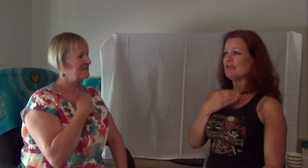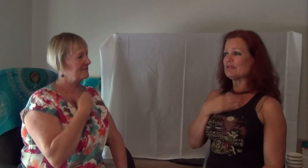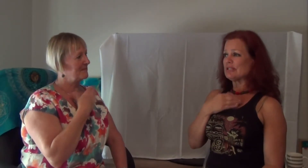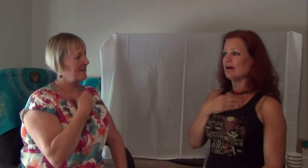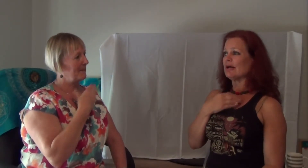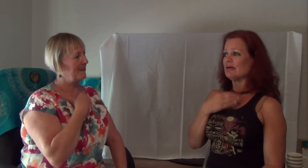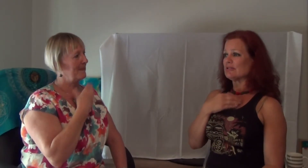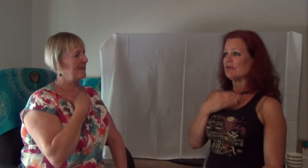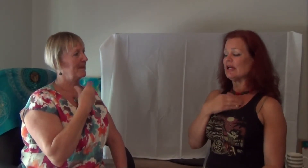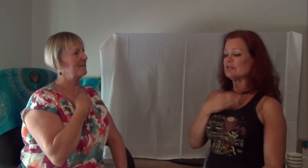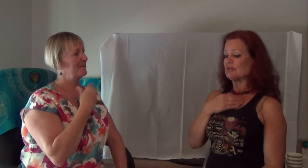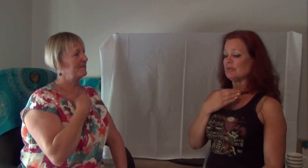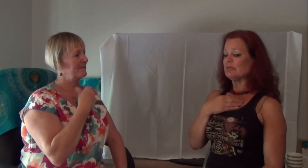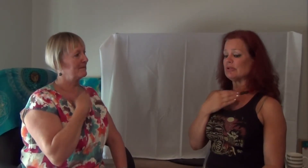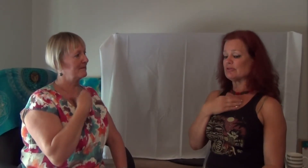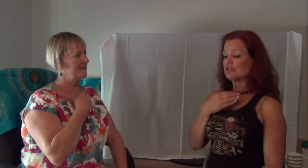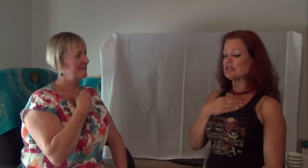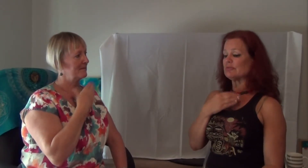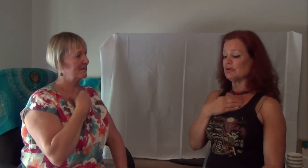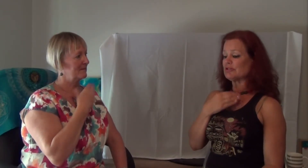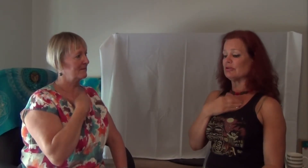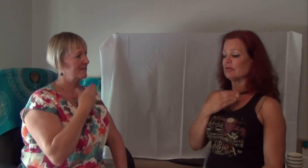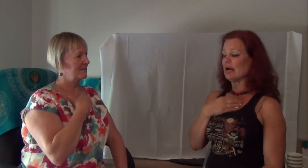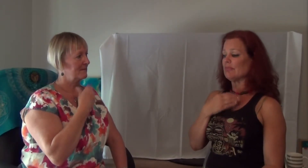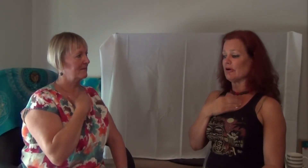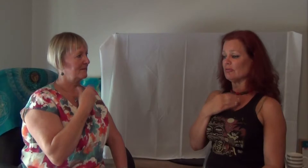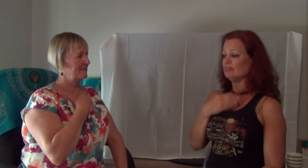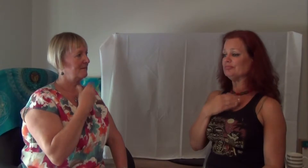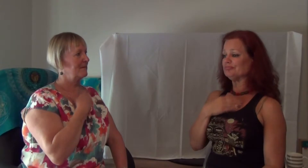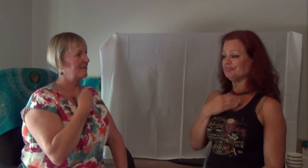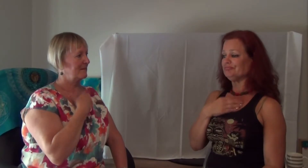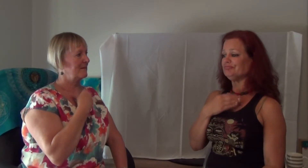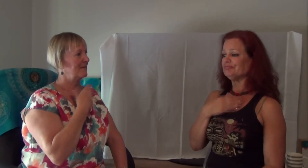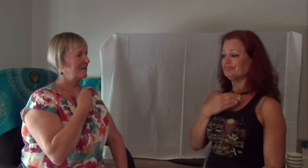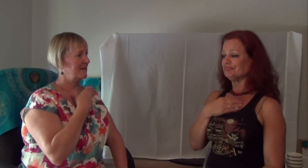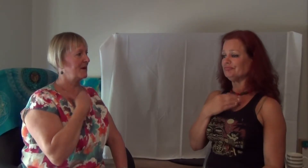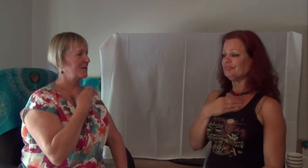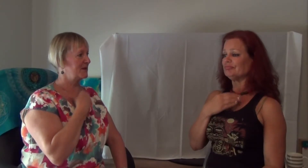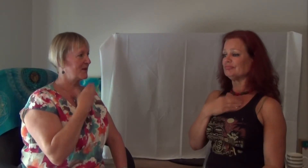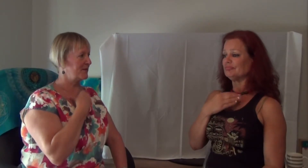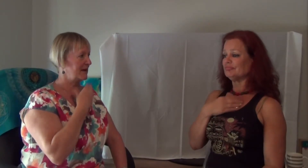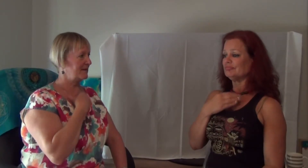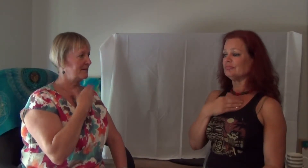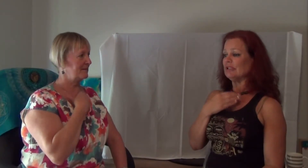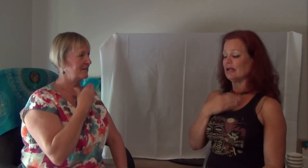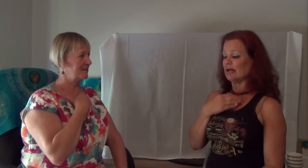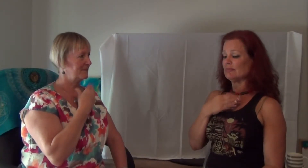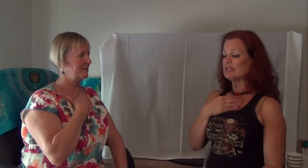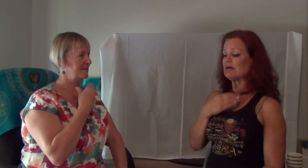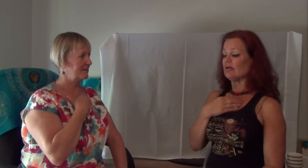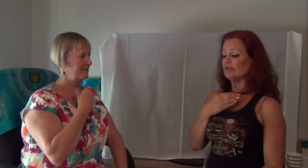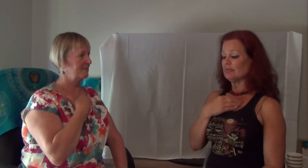there's not calcification. Maybe there's just emotional crap there. That I'm dissolving. Dissolving.